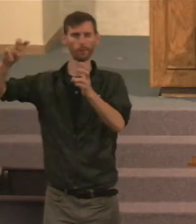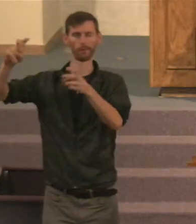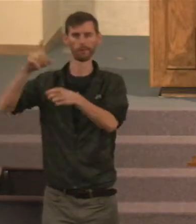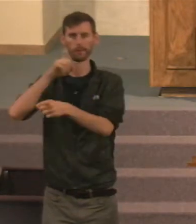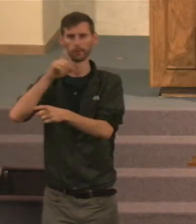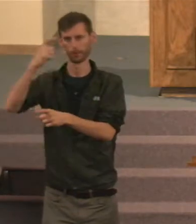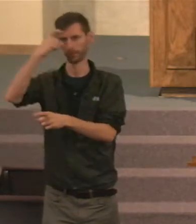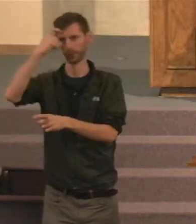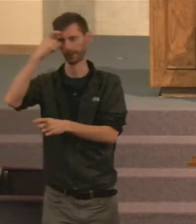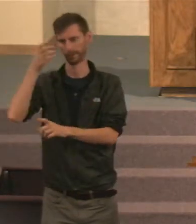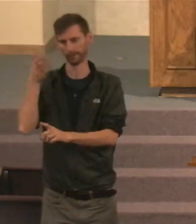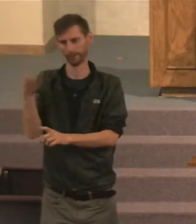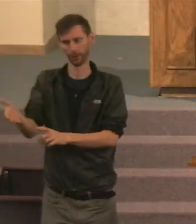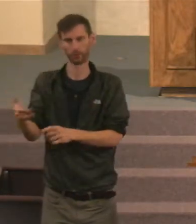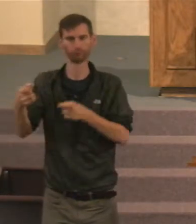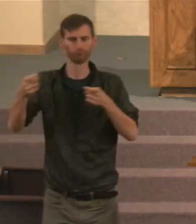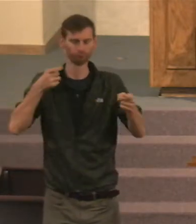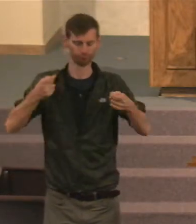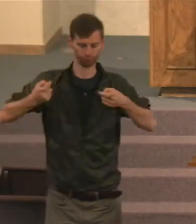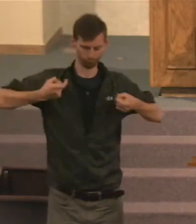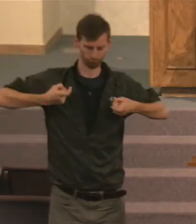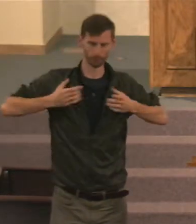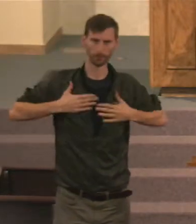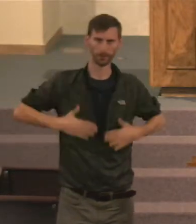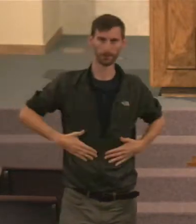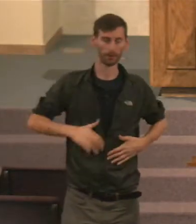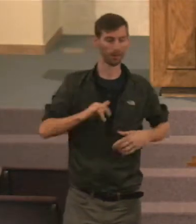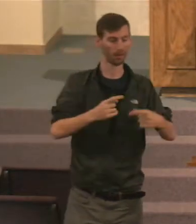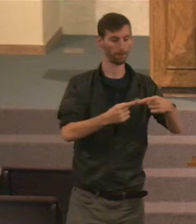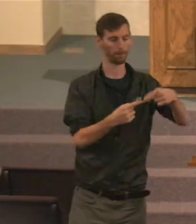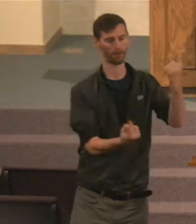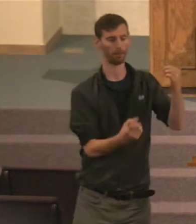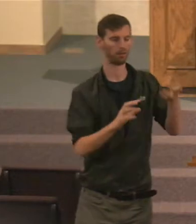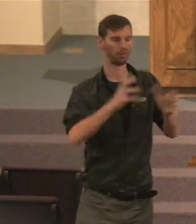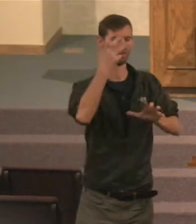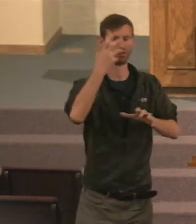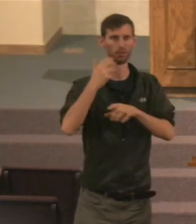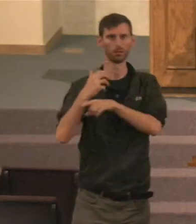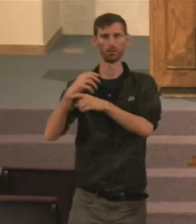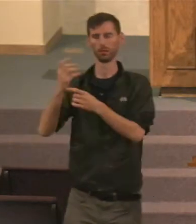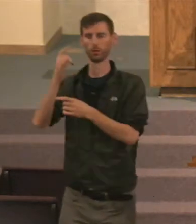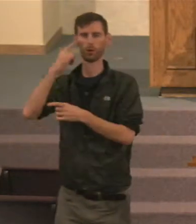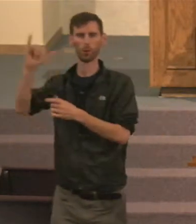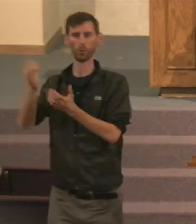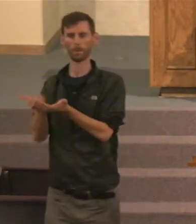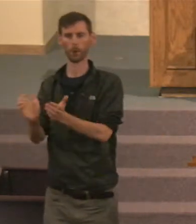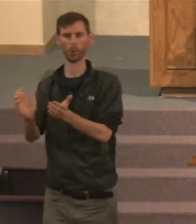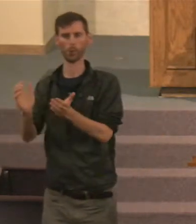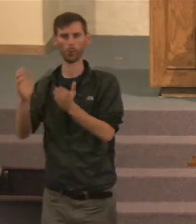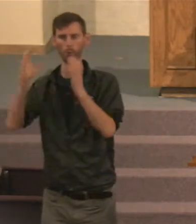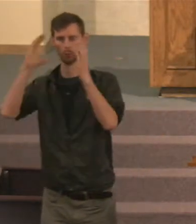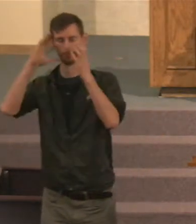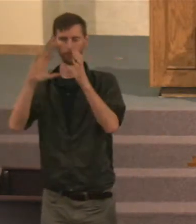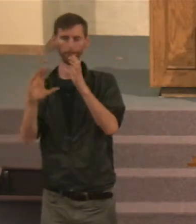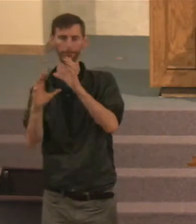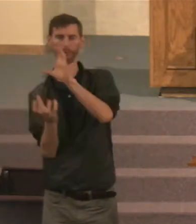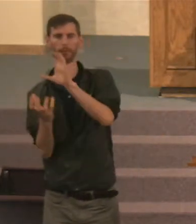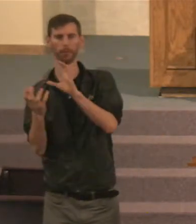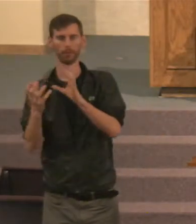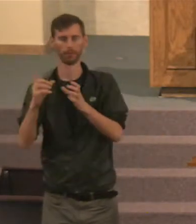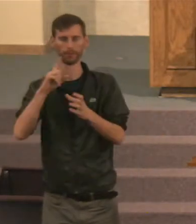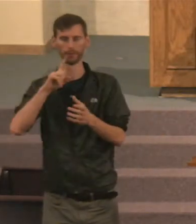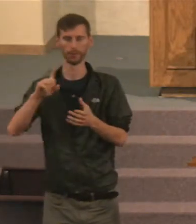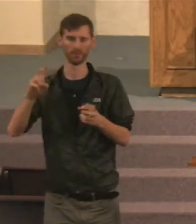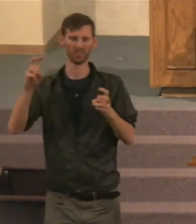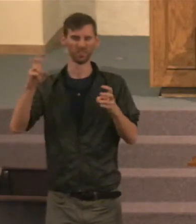And so, when these things happen, When that cord snaps, When that golden bowl is broken, And I really believe that's,